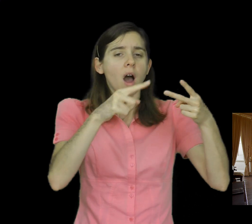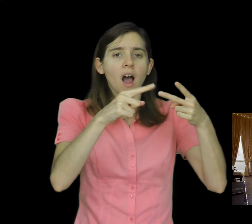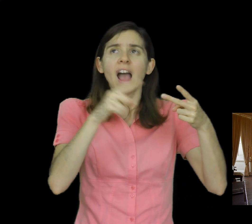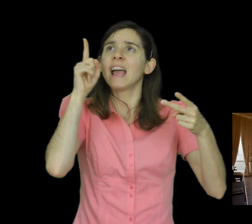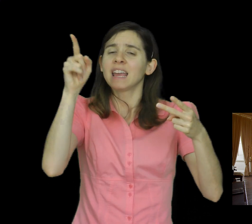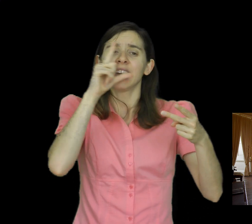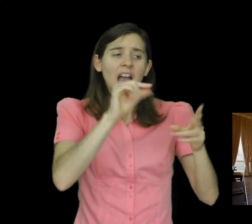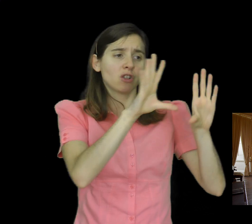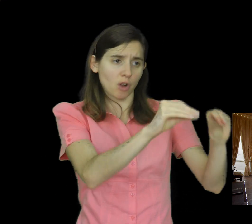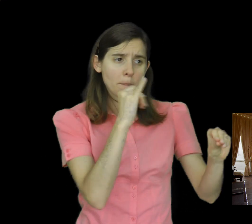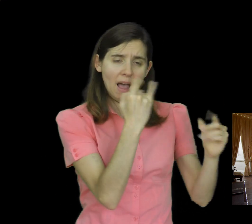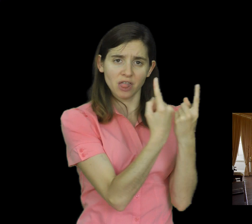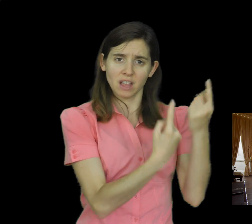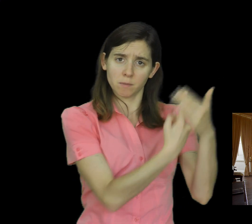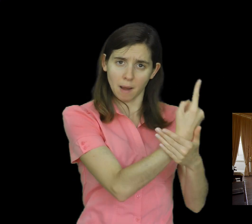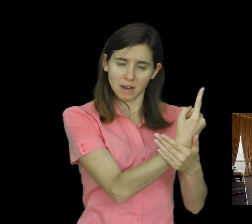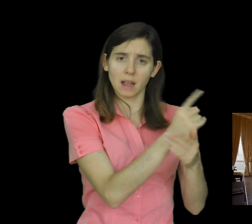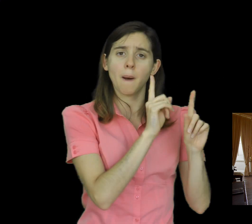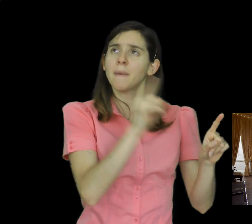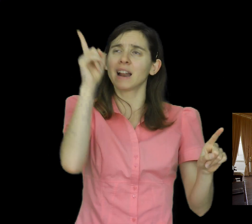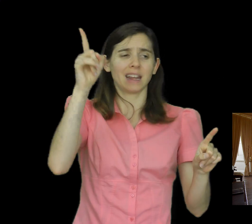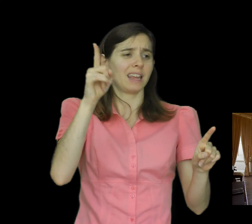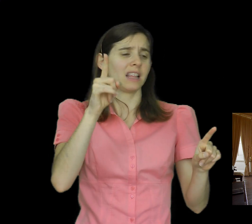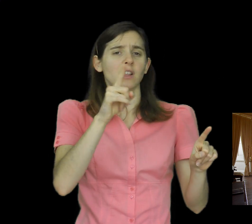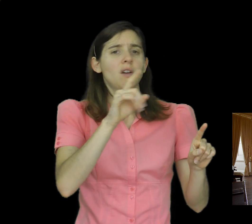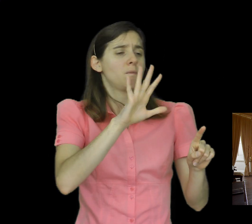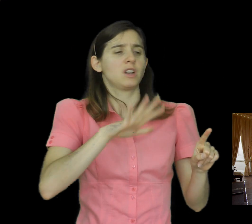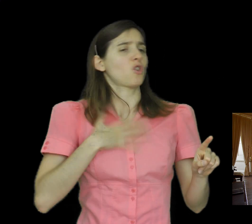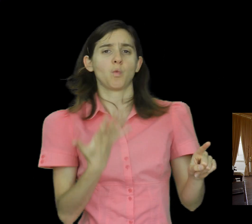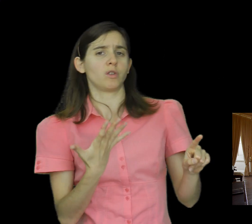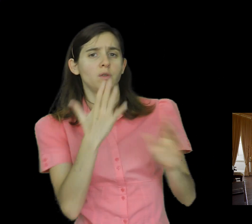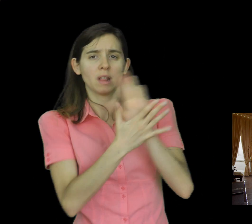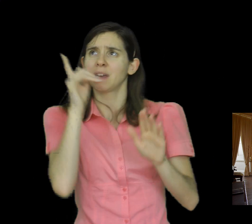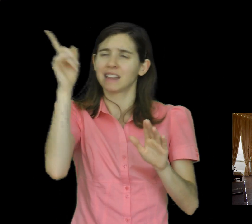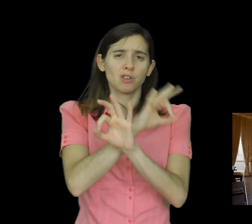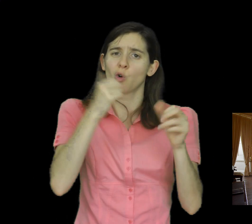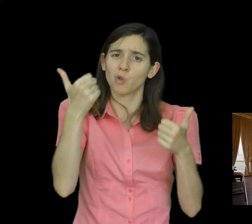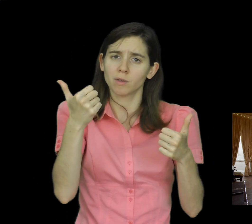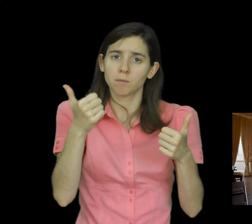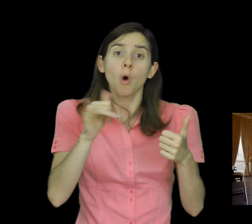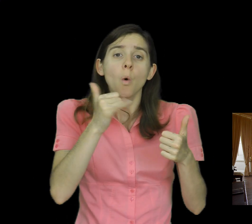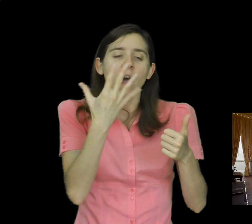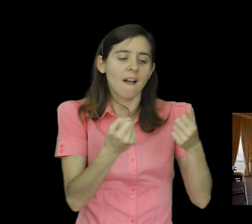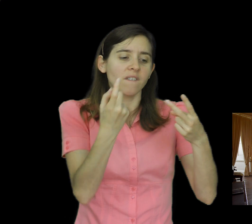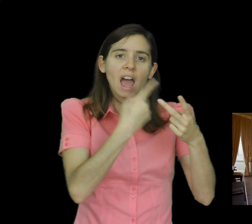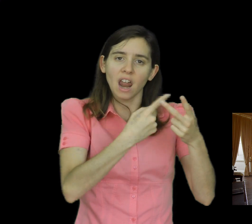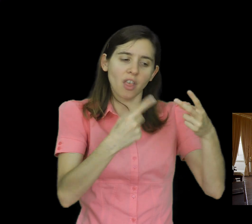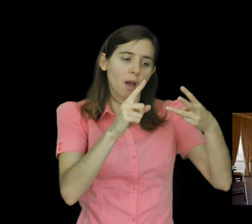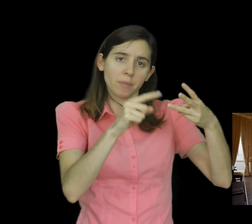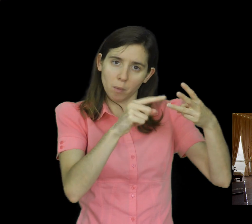happening, but he's unwilling, in which case he is not good. Or there's a third option. God is both able